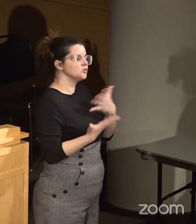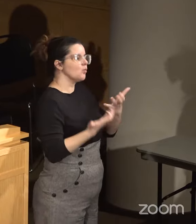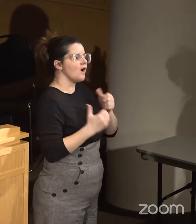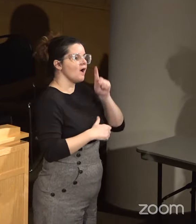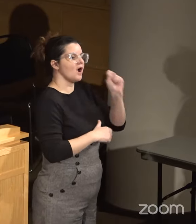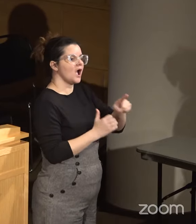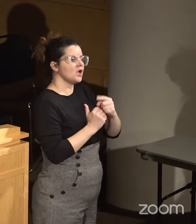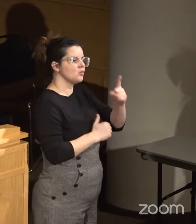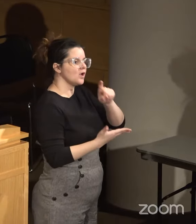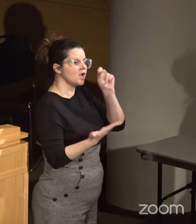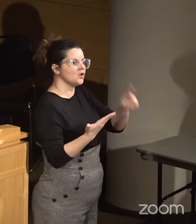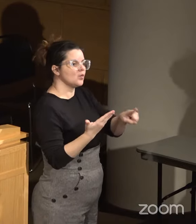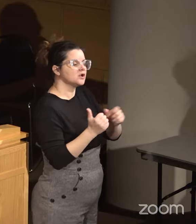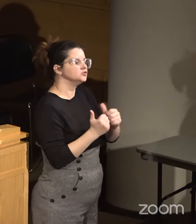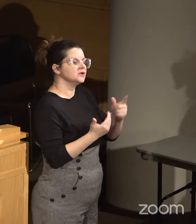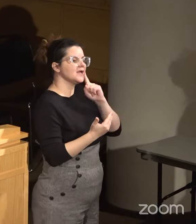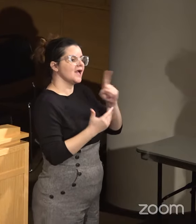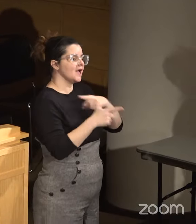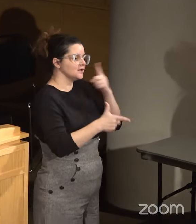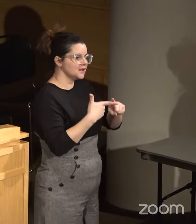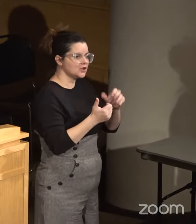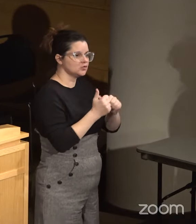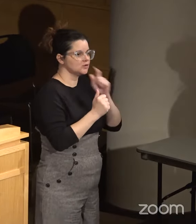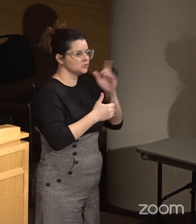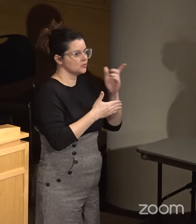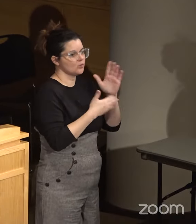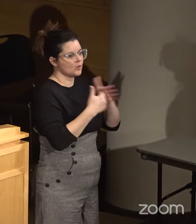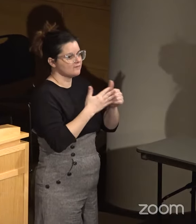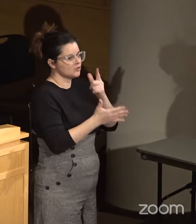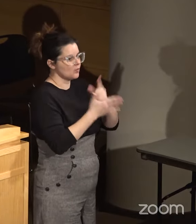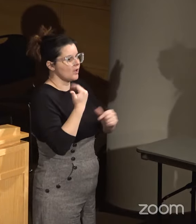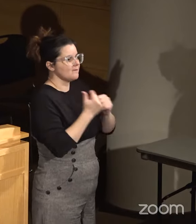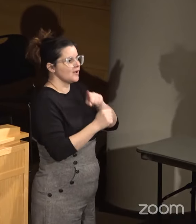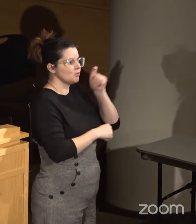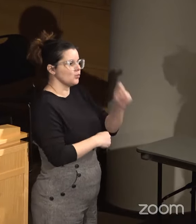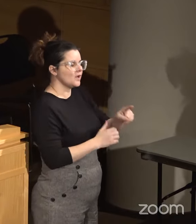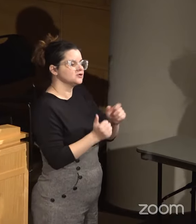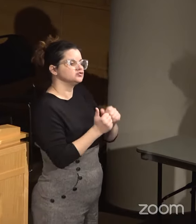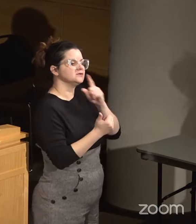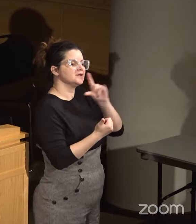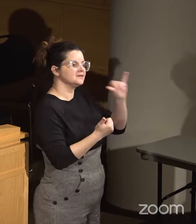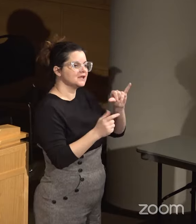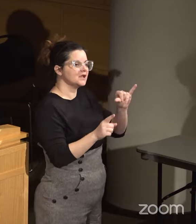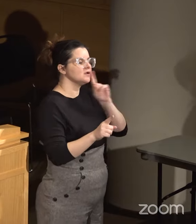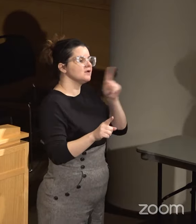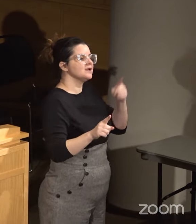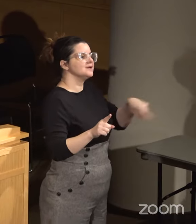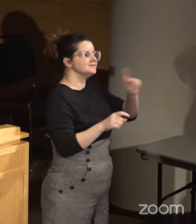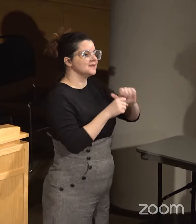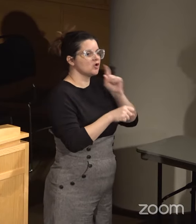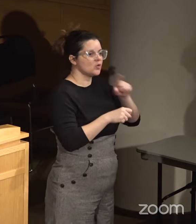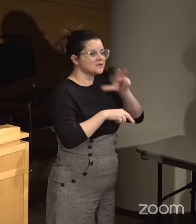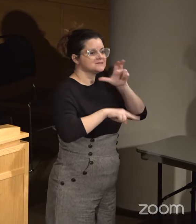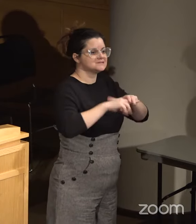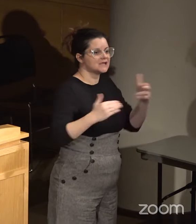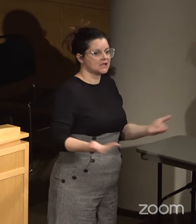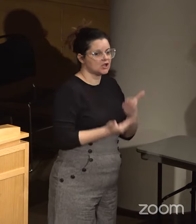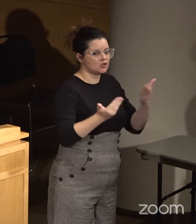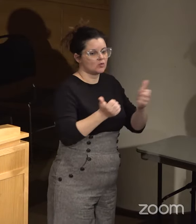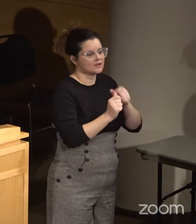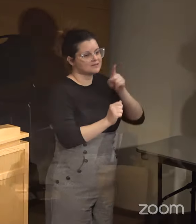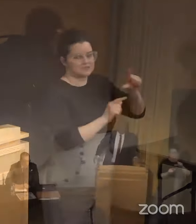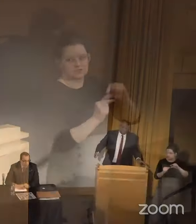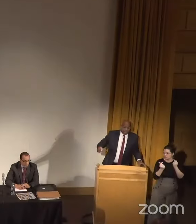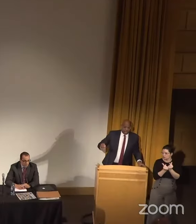one question, but my question is that they are sitting here, no, this